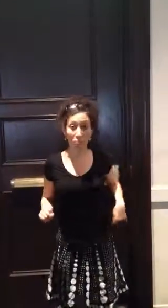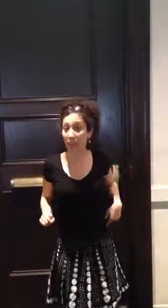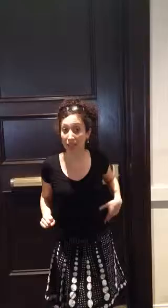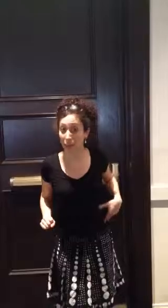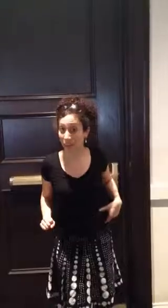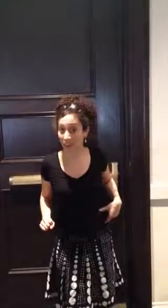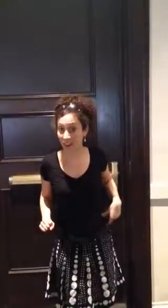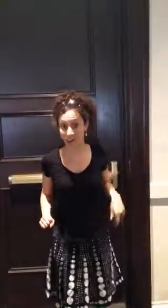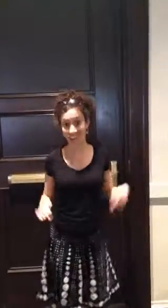Brenda Barrow.